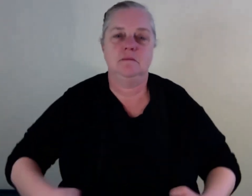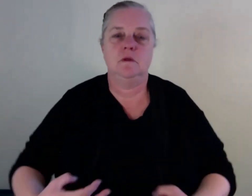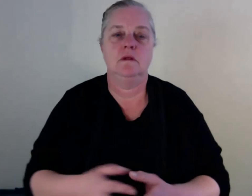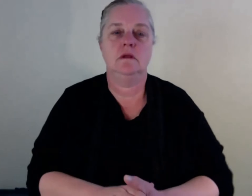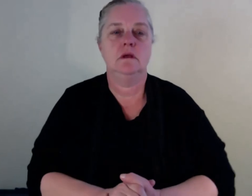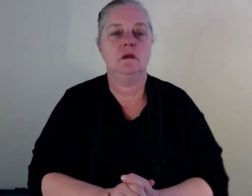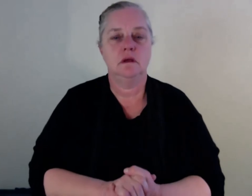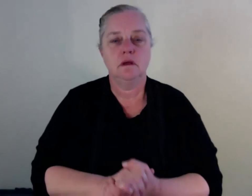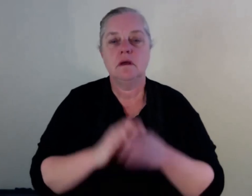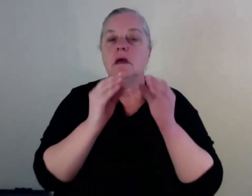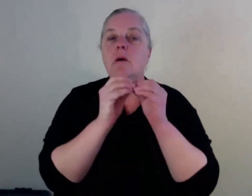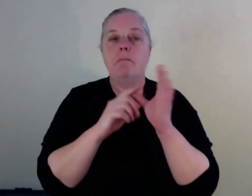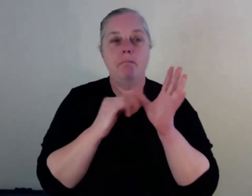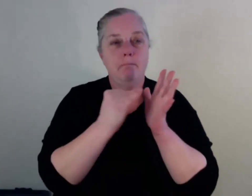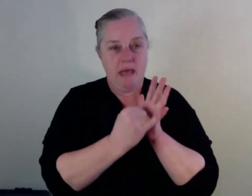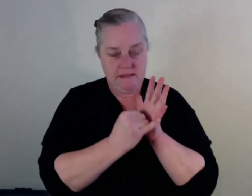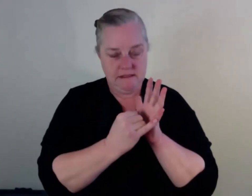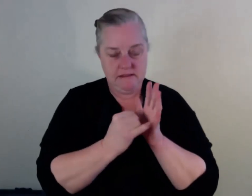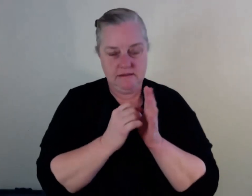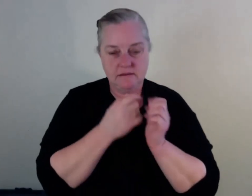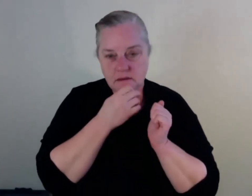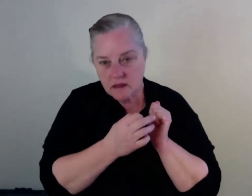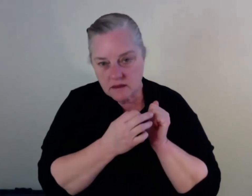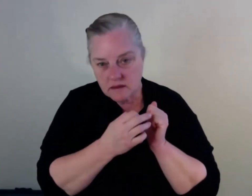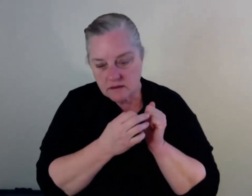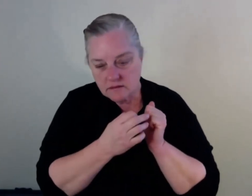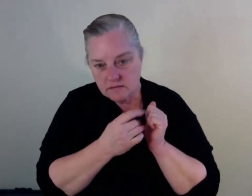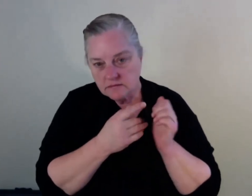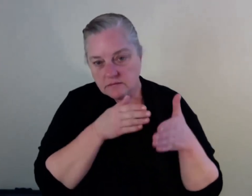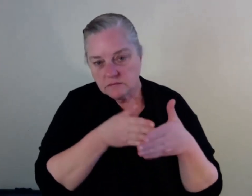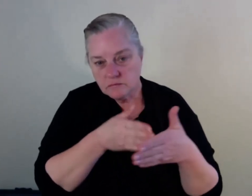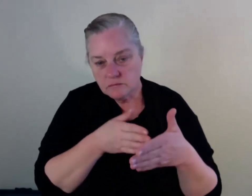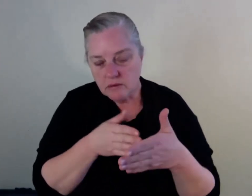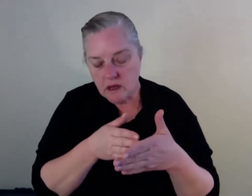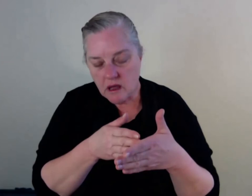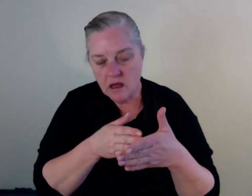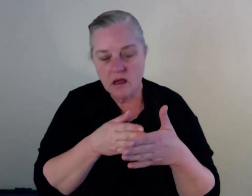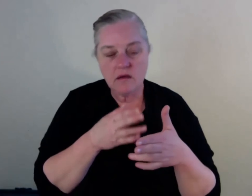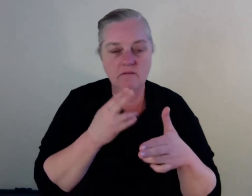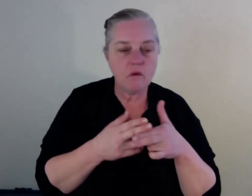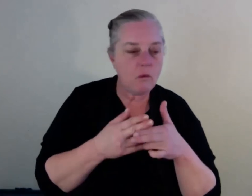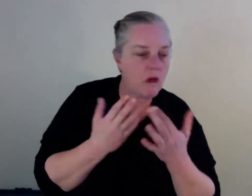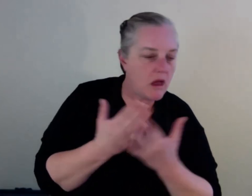question was, what are some barriers to alcohol and other drug support for the communities that you're a part of?